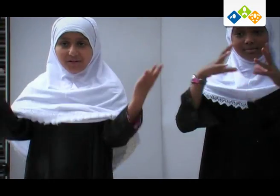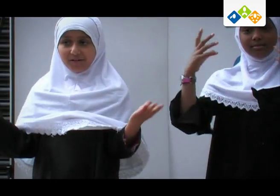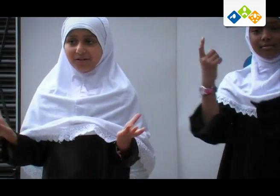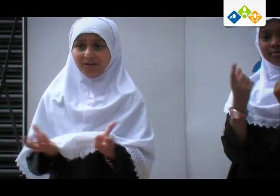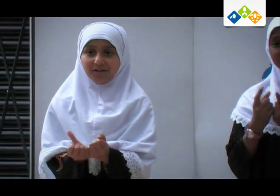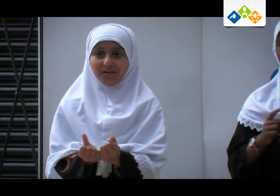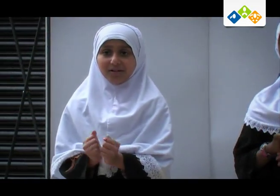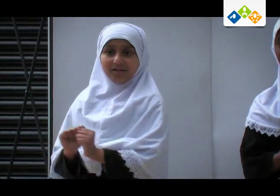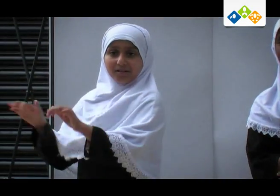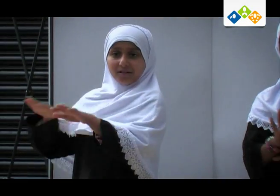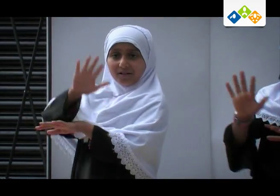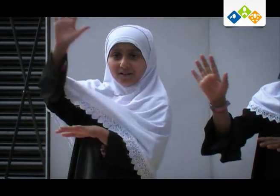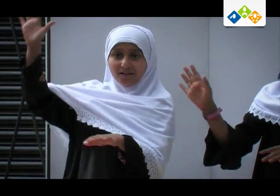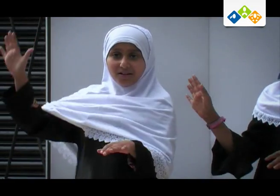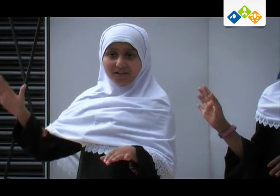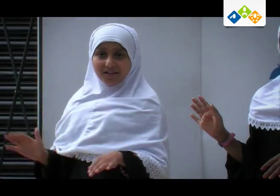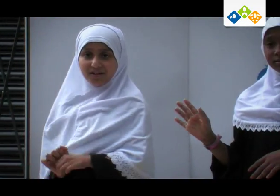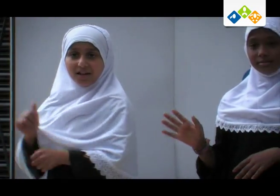Thank you